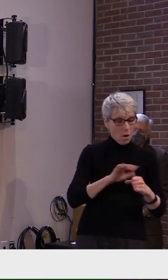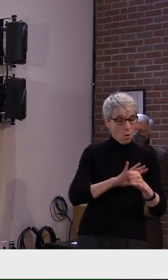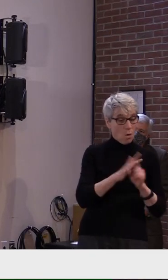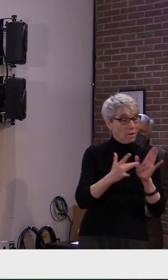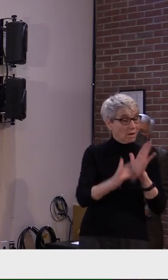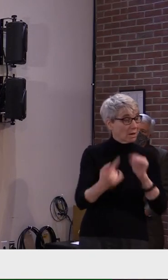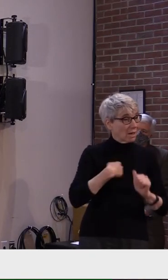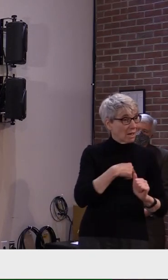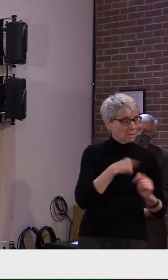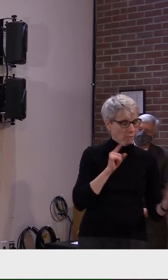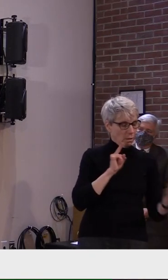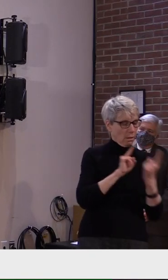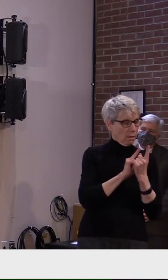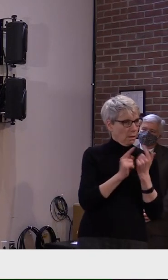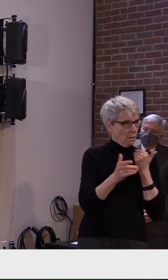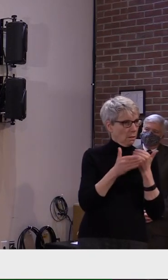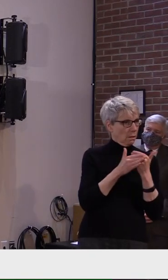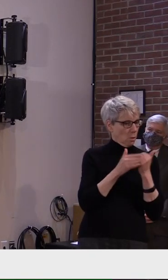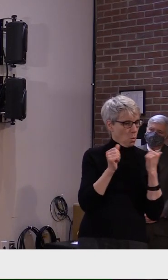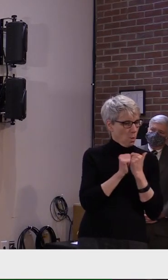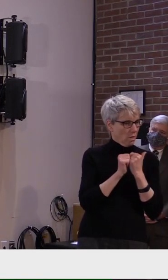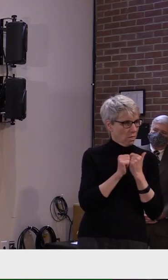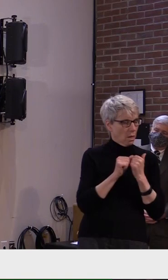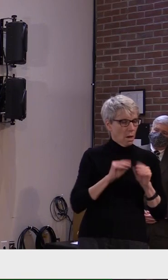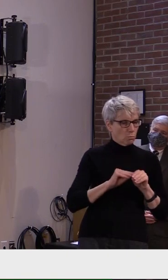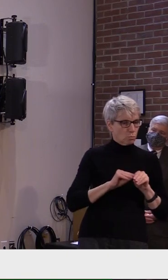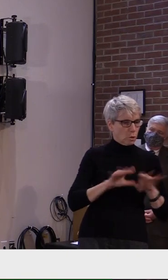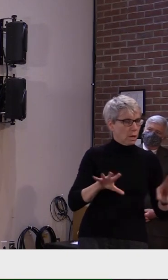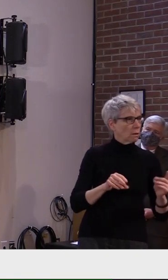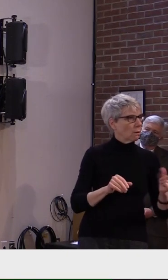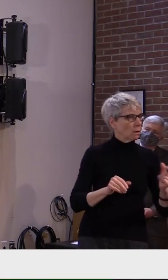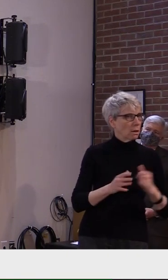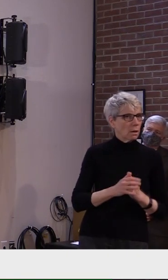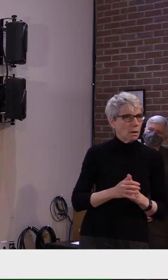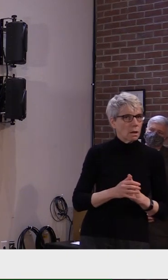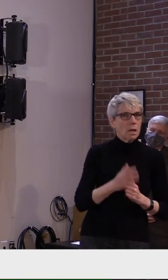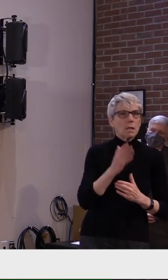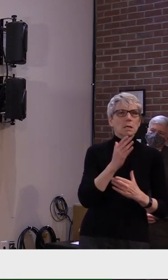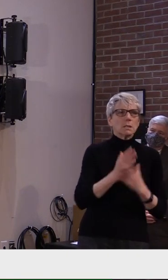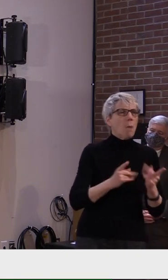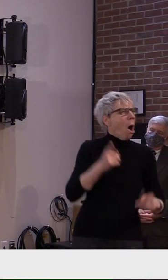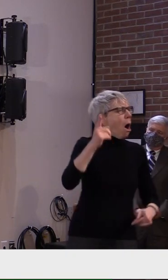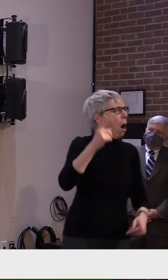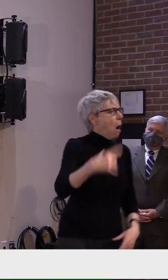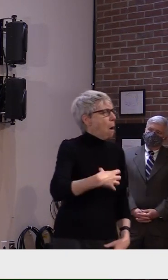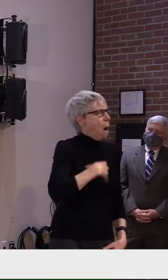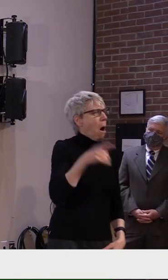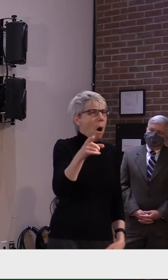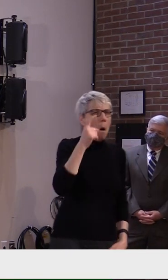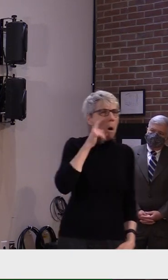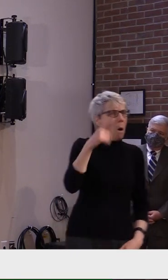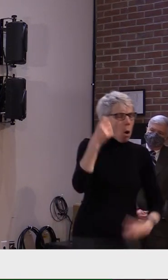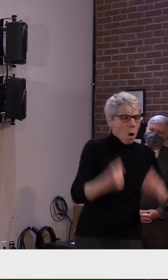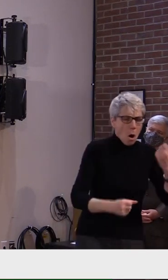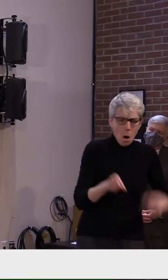wildfire. And before you go and get angsty about out-of-state plates, sure, it's not a perfect system,